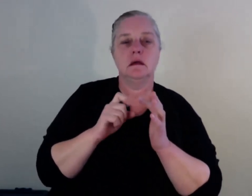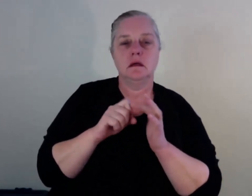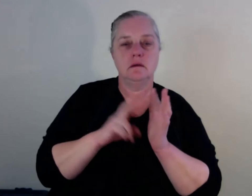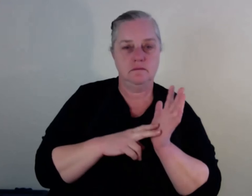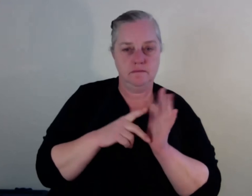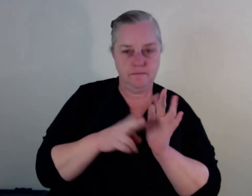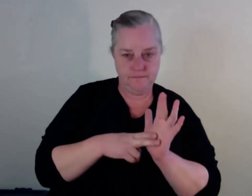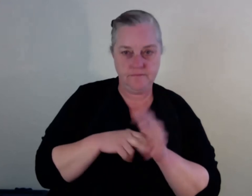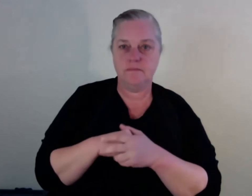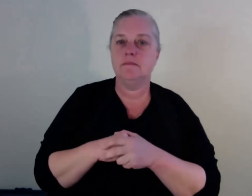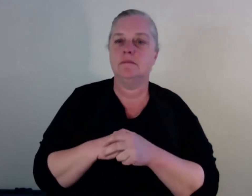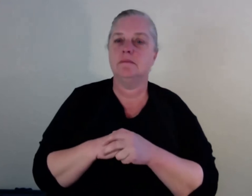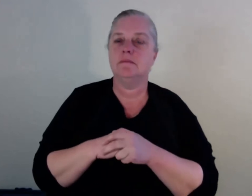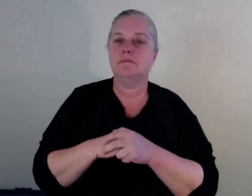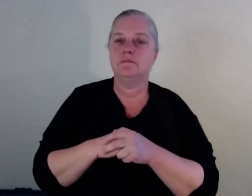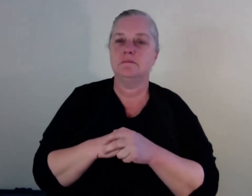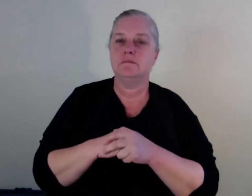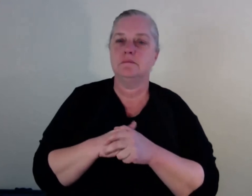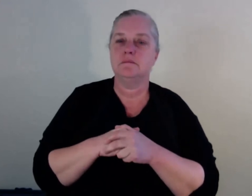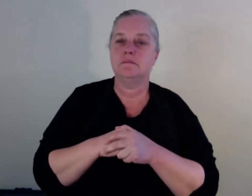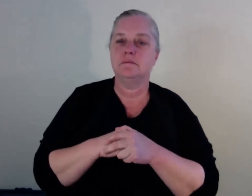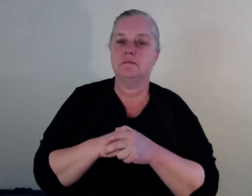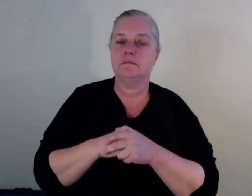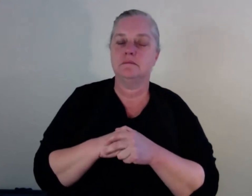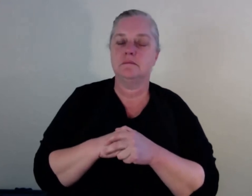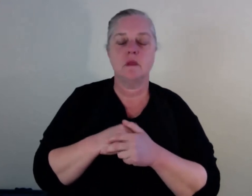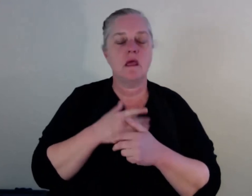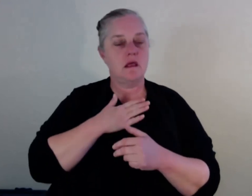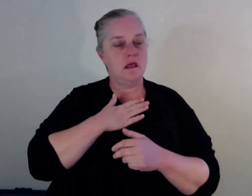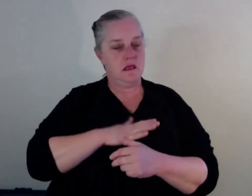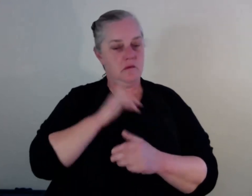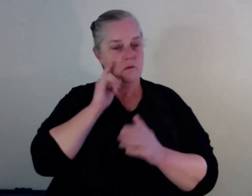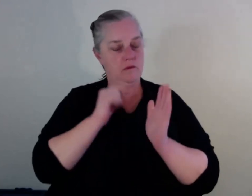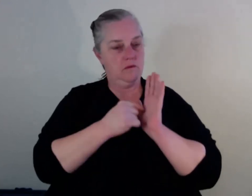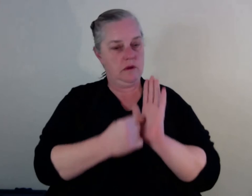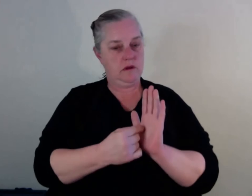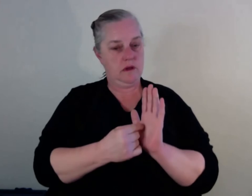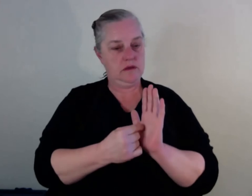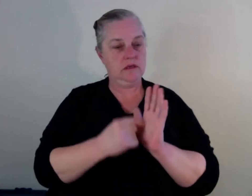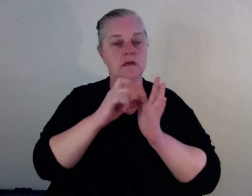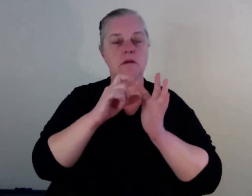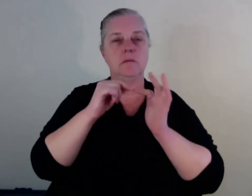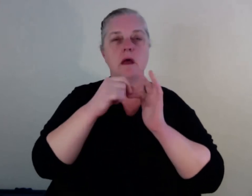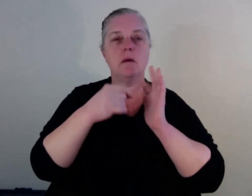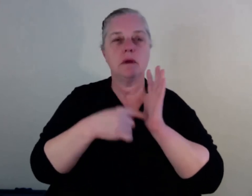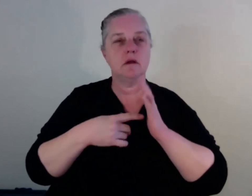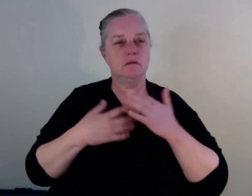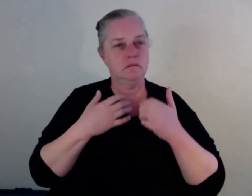Um, and I also wanted to recognize the, um, Department of Health for, um, for funding projects like this for NADA. So I'm